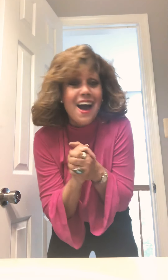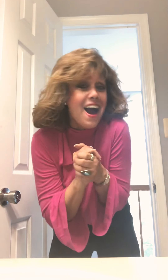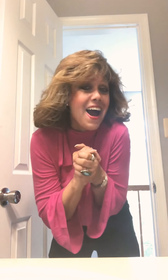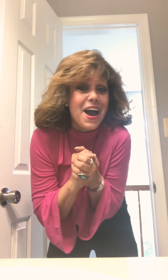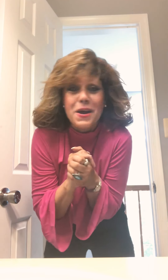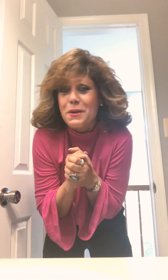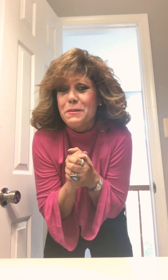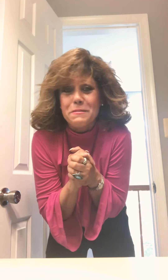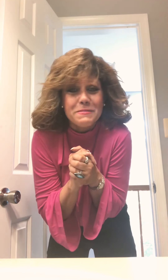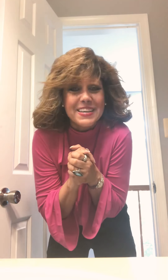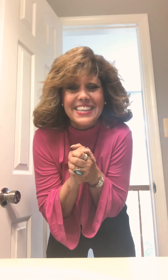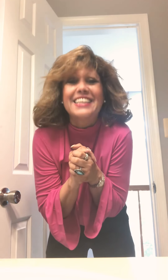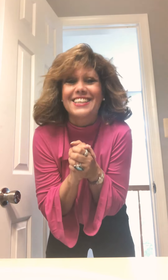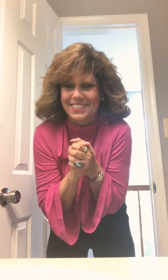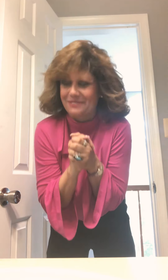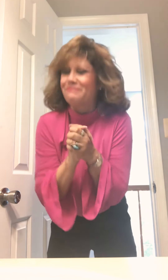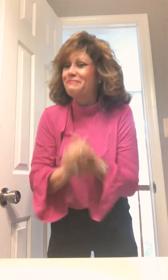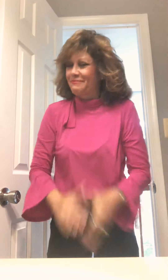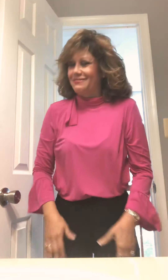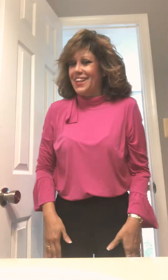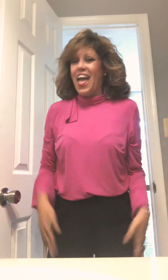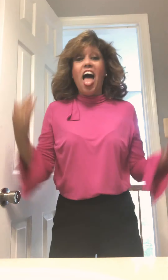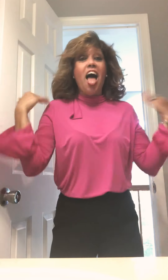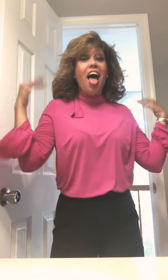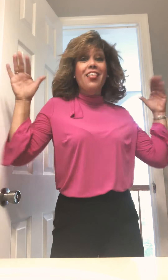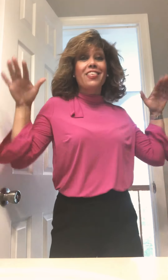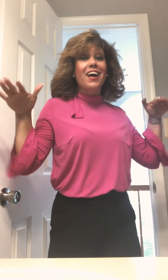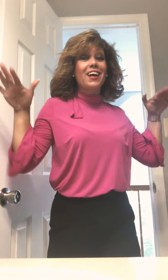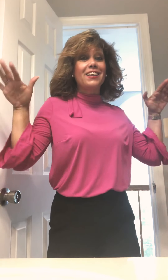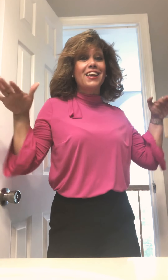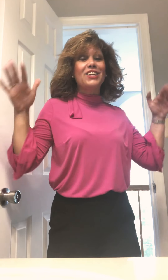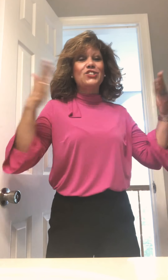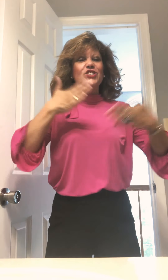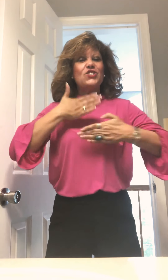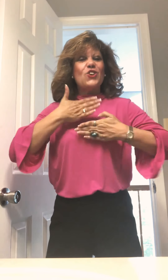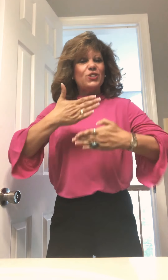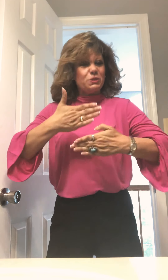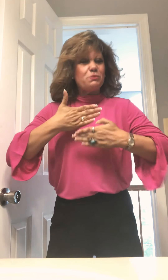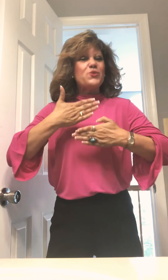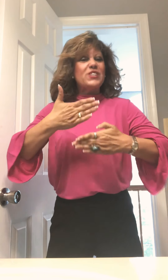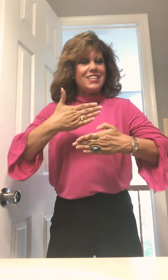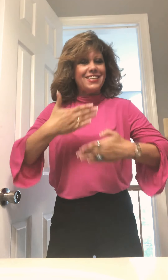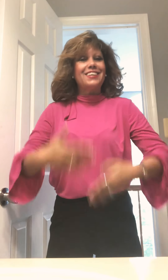I believe The angels to me